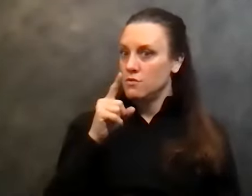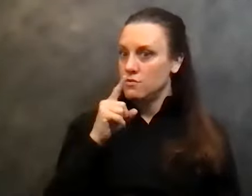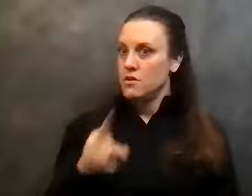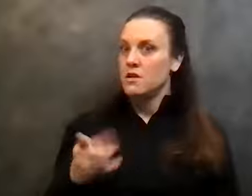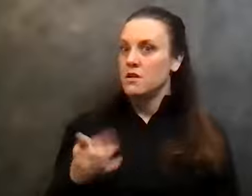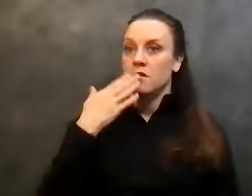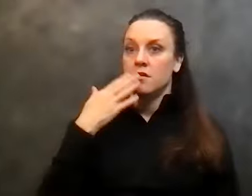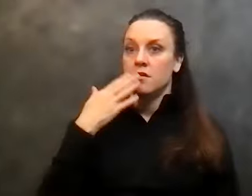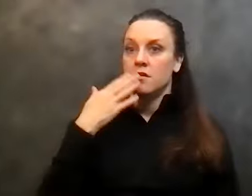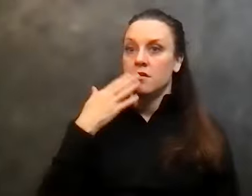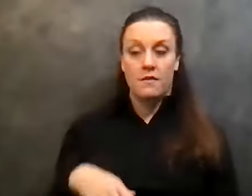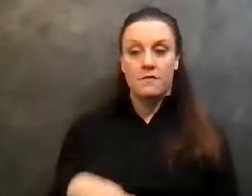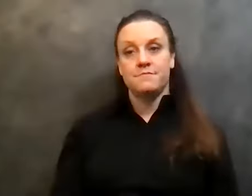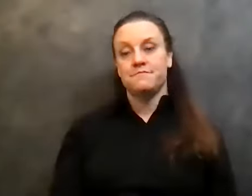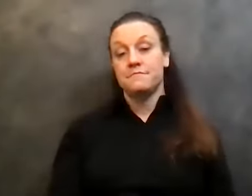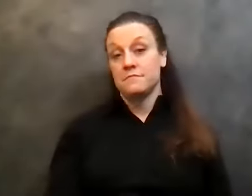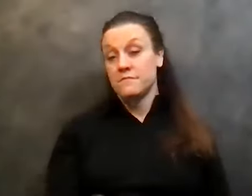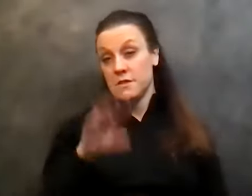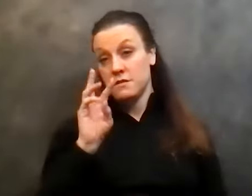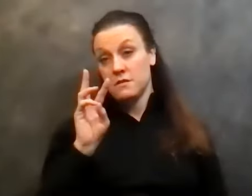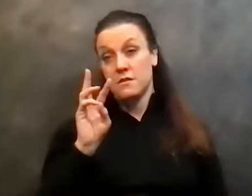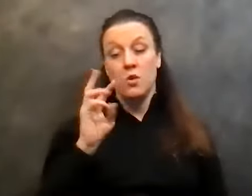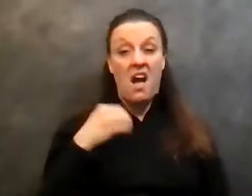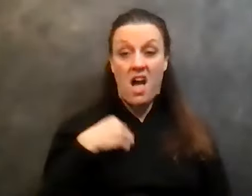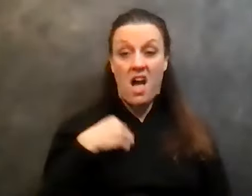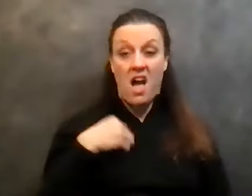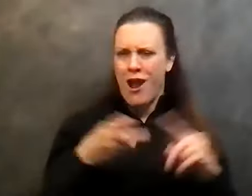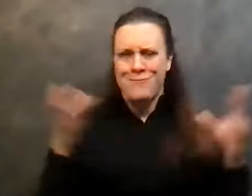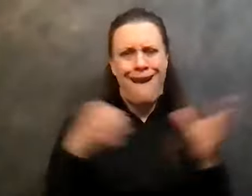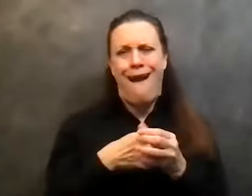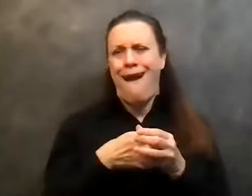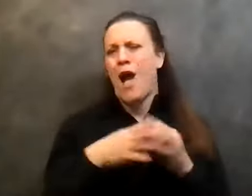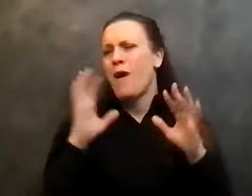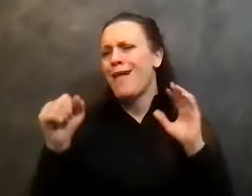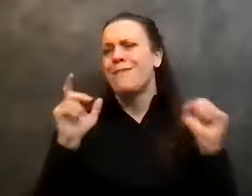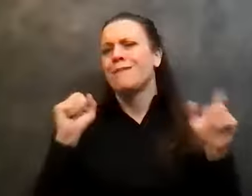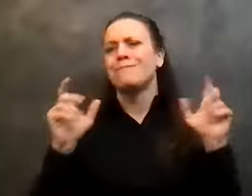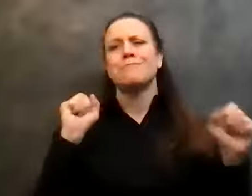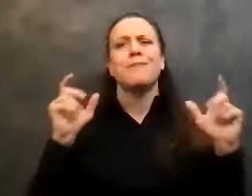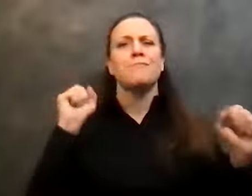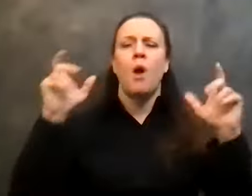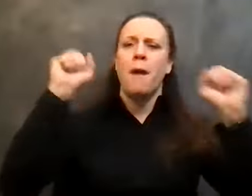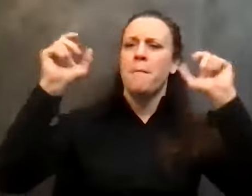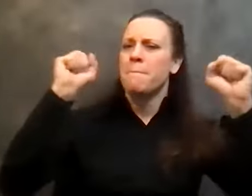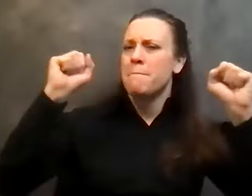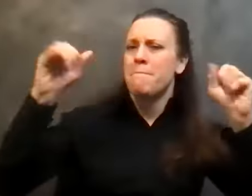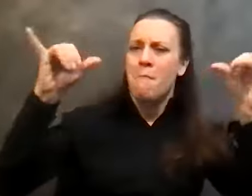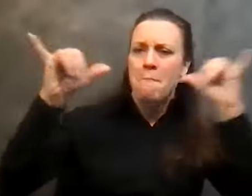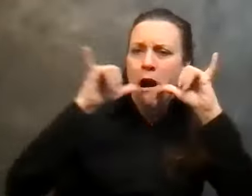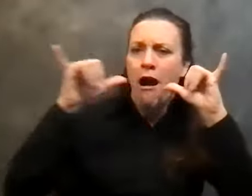What happened was there was a period of time where I had friends and I would leave the house and I'd go do stuff. I'd go to the bar, I'd go to a concert